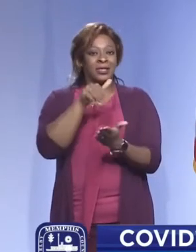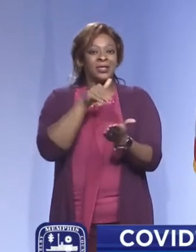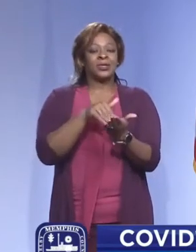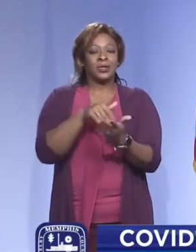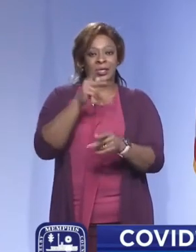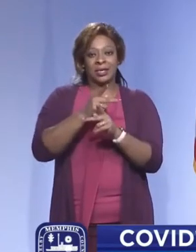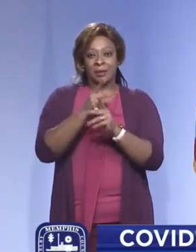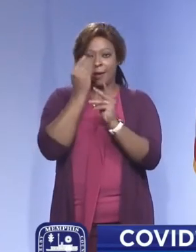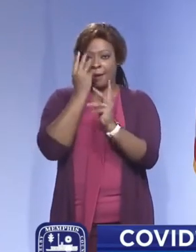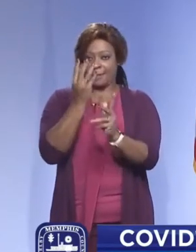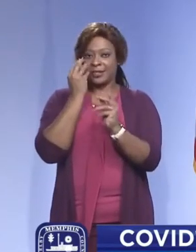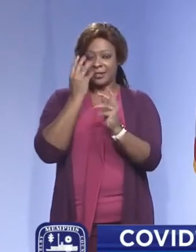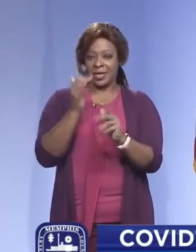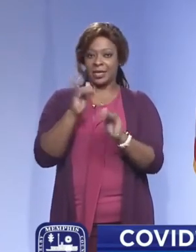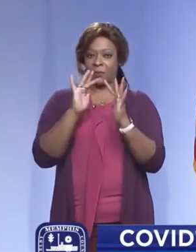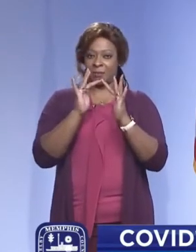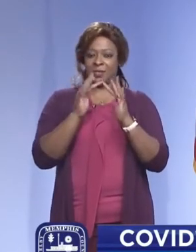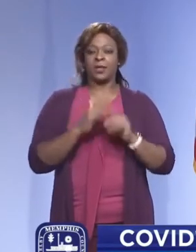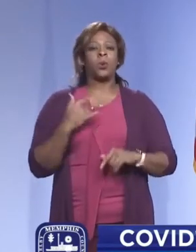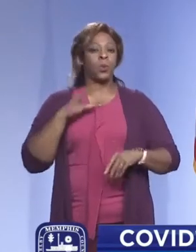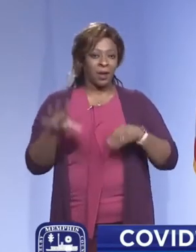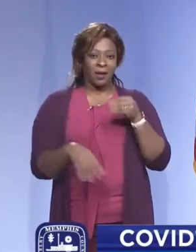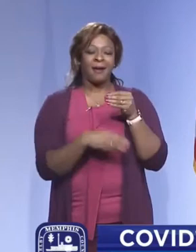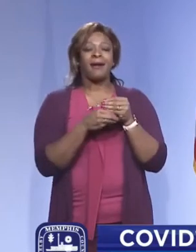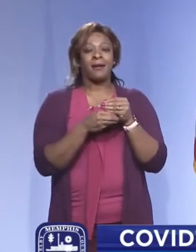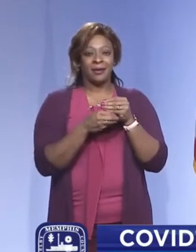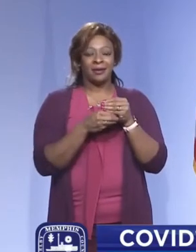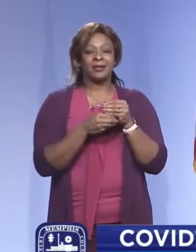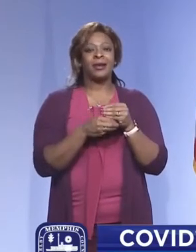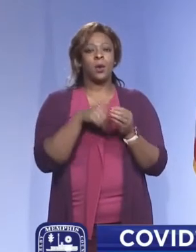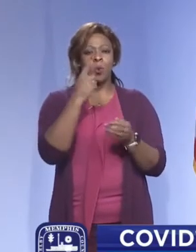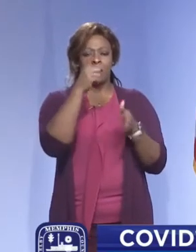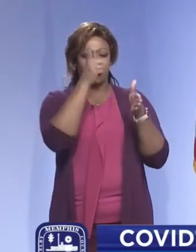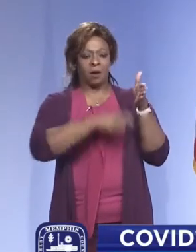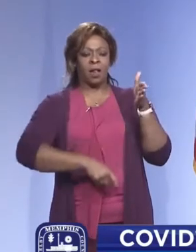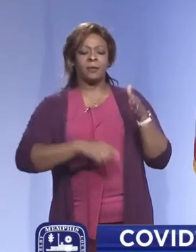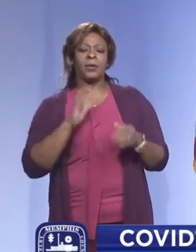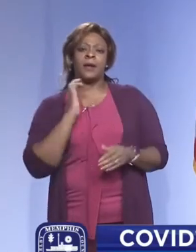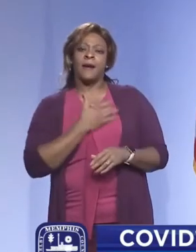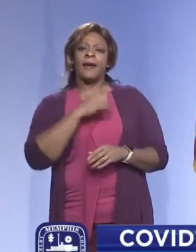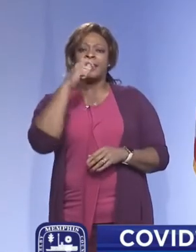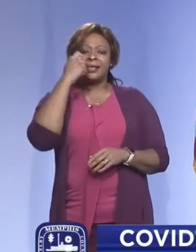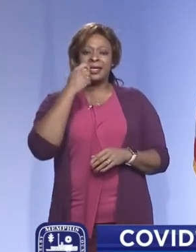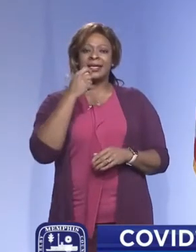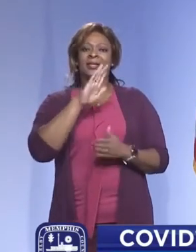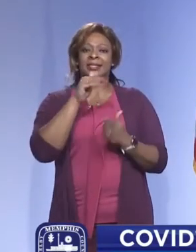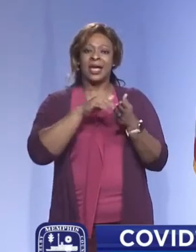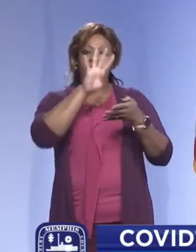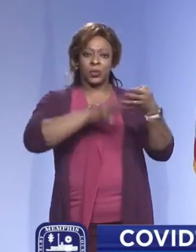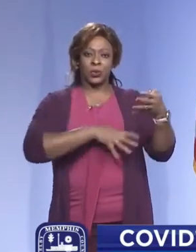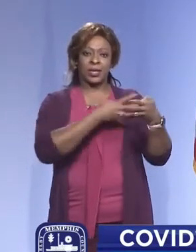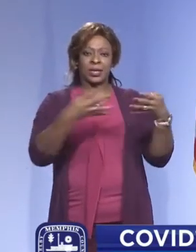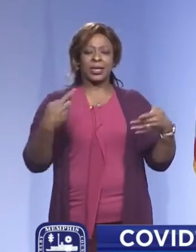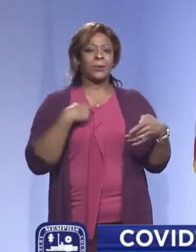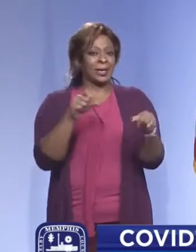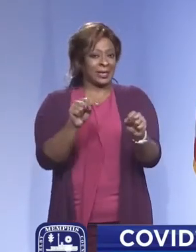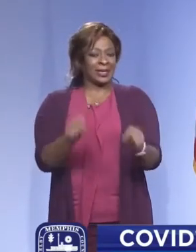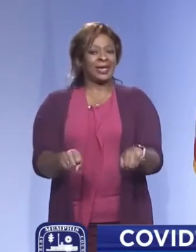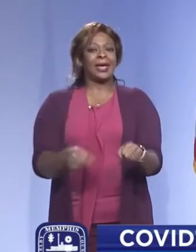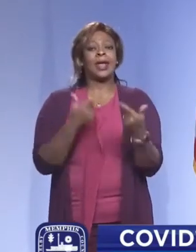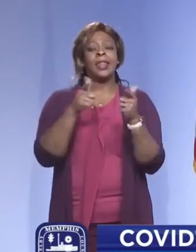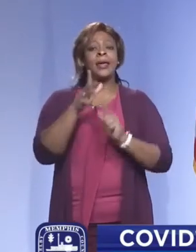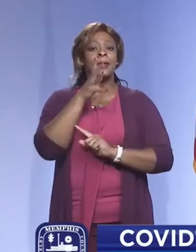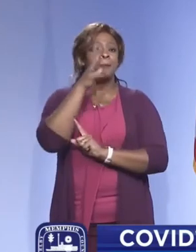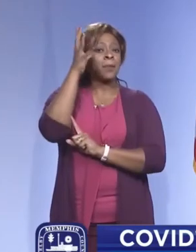keep it up to date. We have added a column to all of our test site grids so that we are able to let